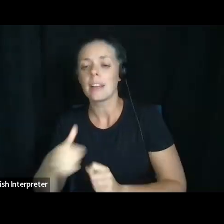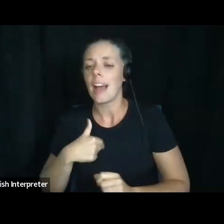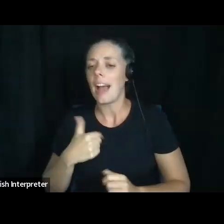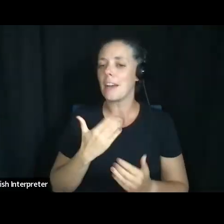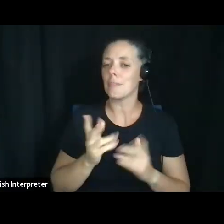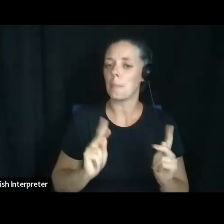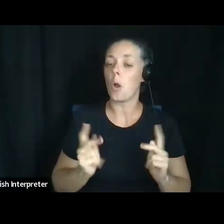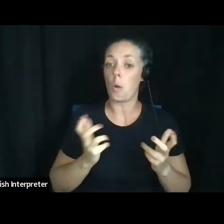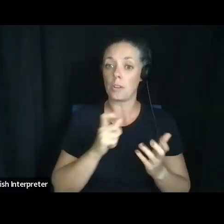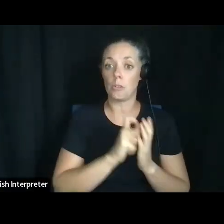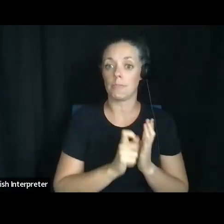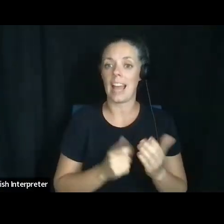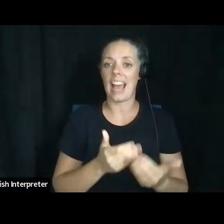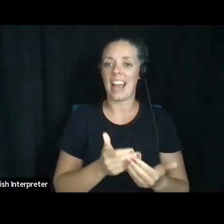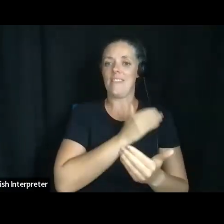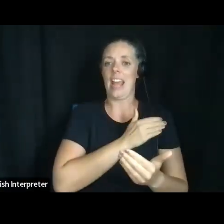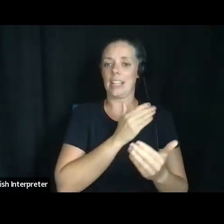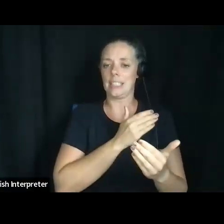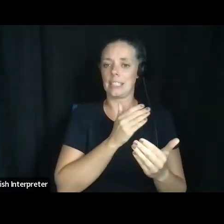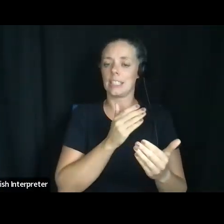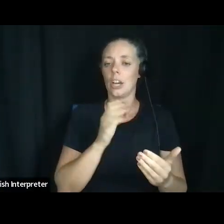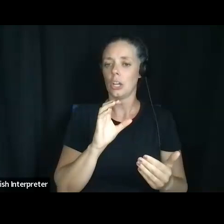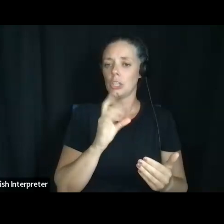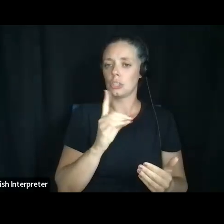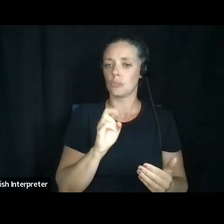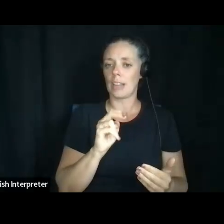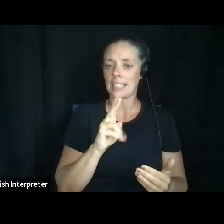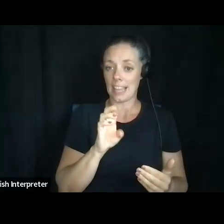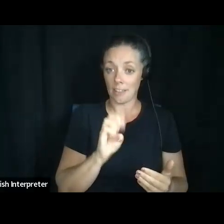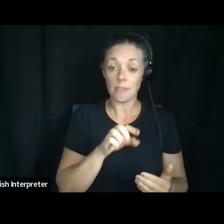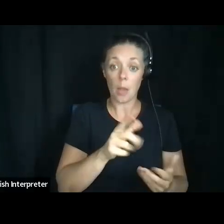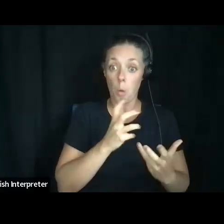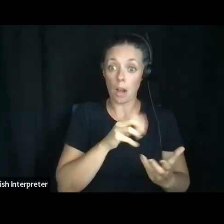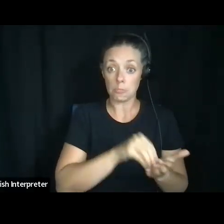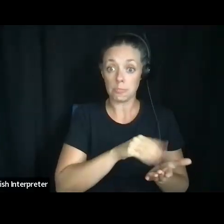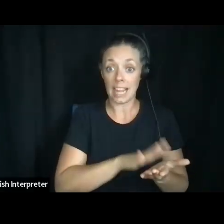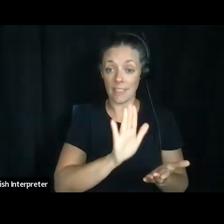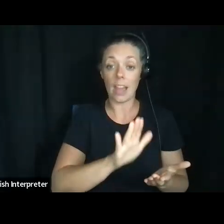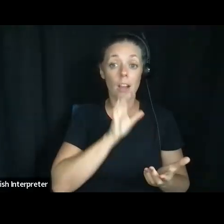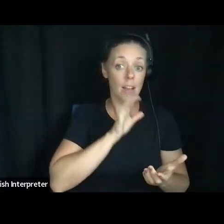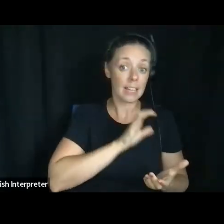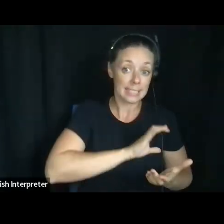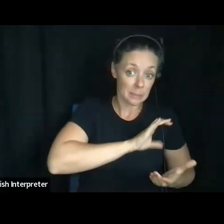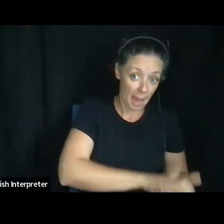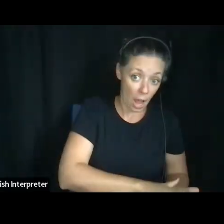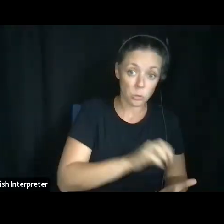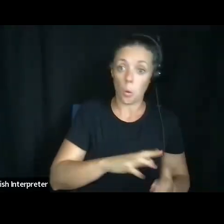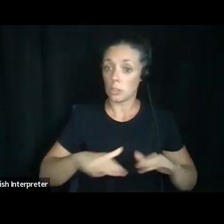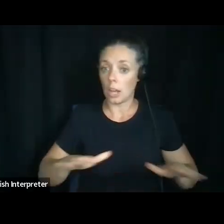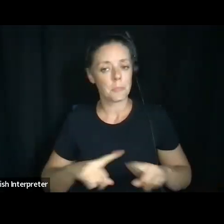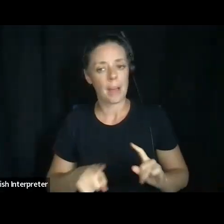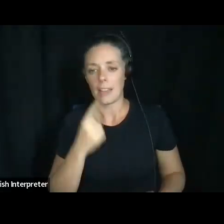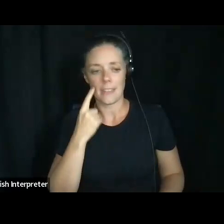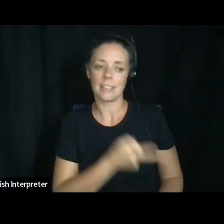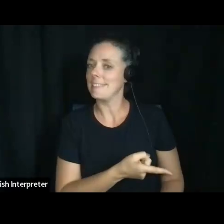directive, and they really want to name like their spouse or their child. But they don't think that they,